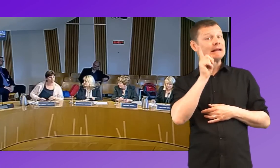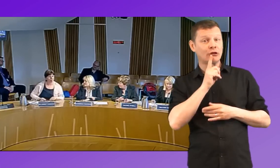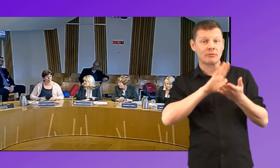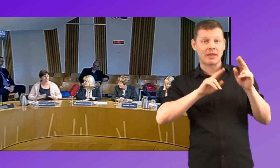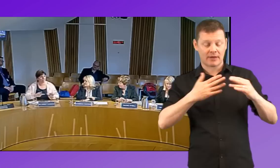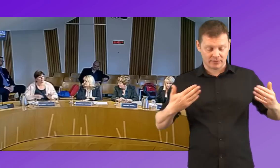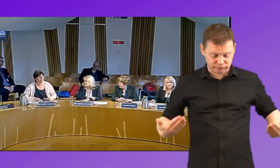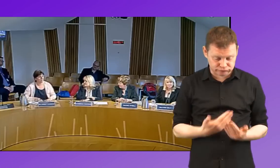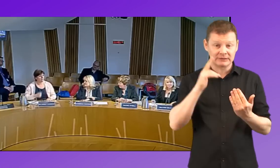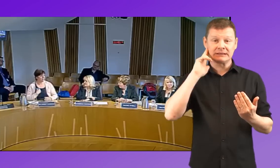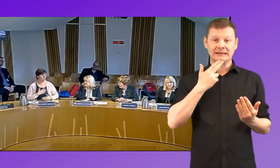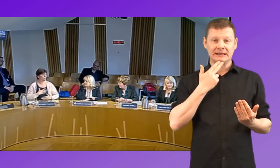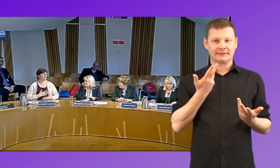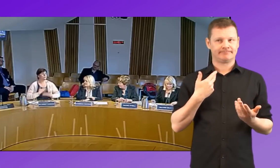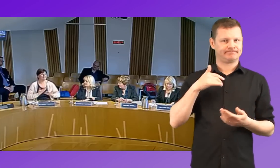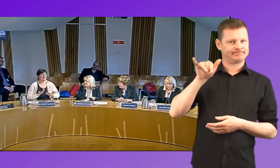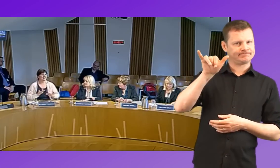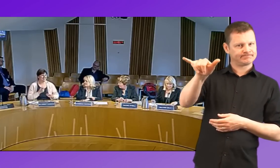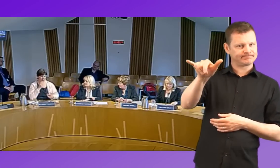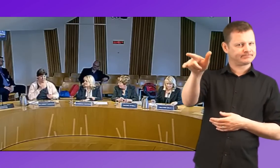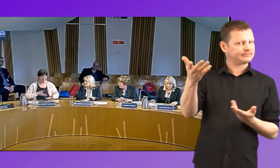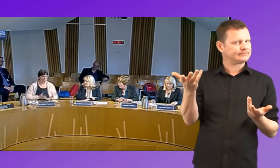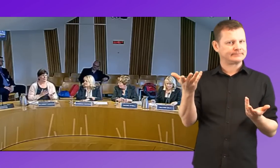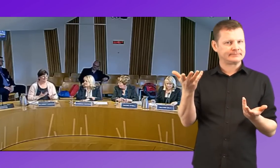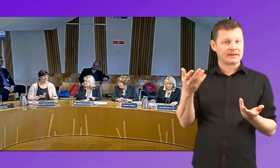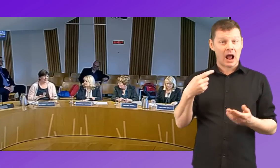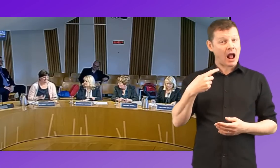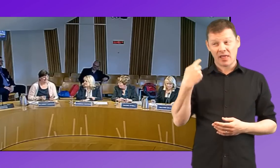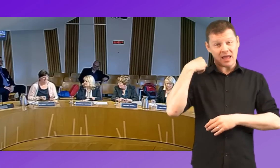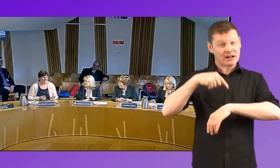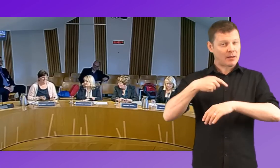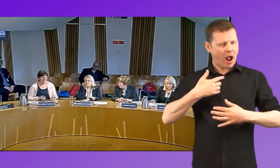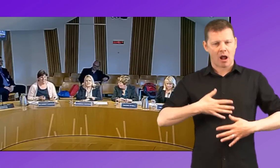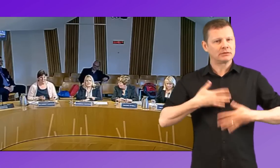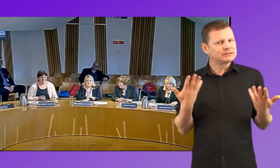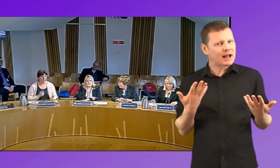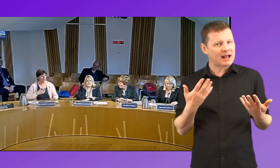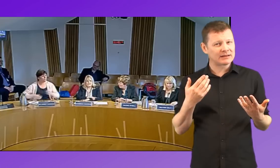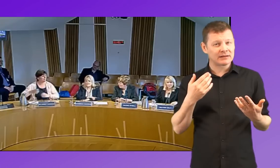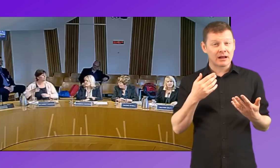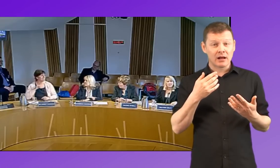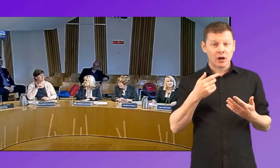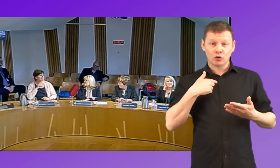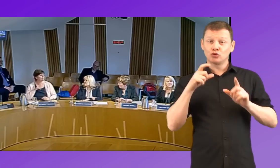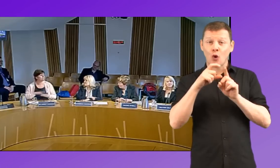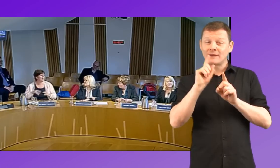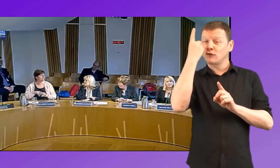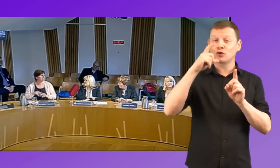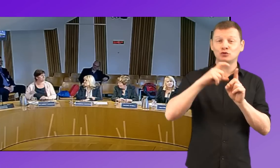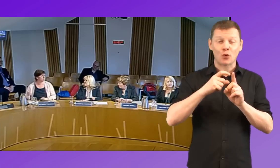a deaf baby, the, the, the other way around. You know, cause I mean, I was upset. I mean, my daughter had just been born. It's the day after, you know, and I,